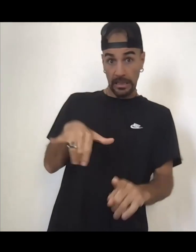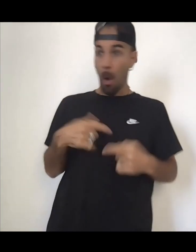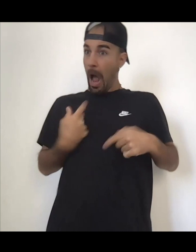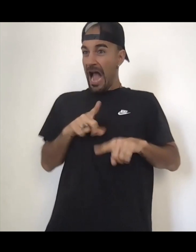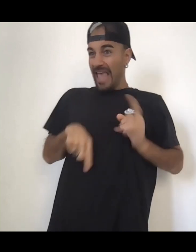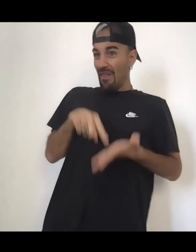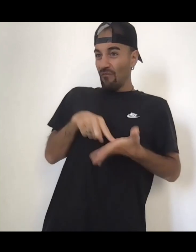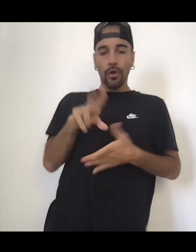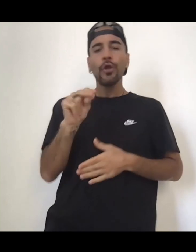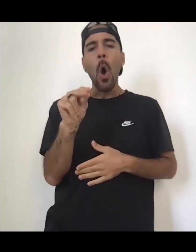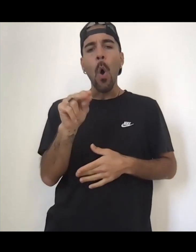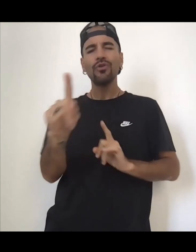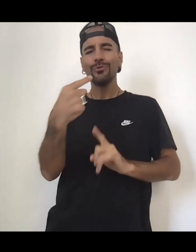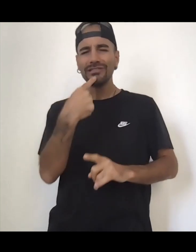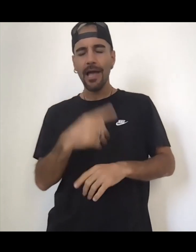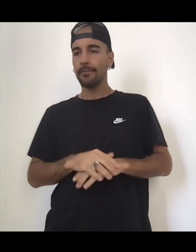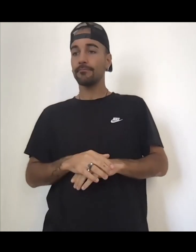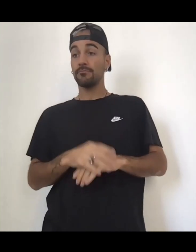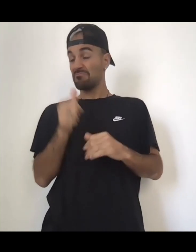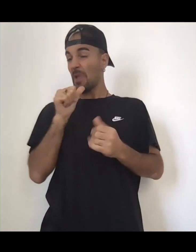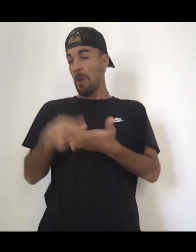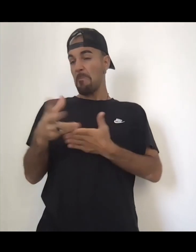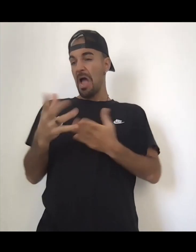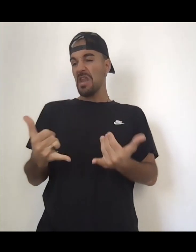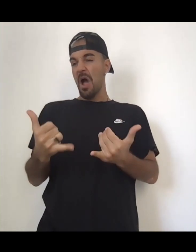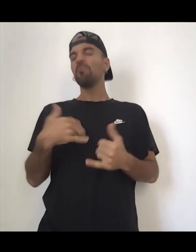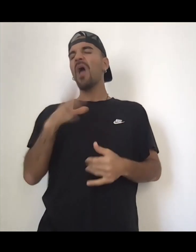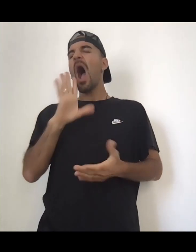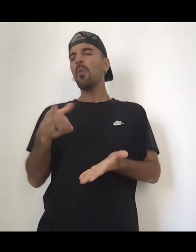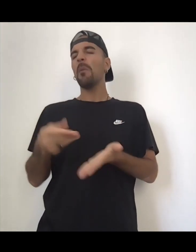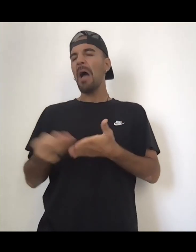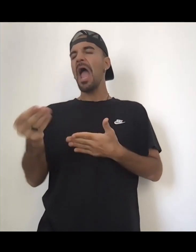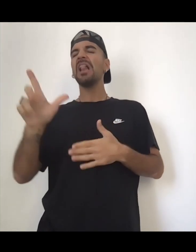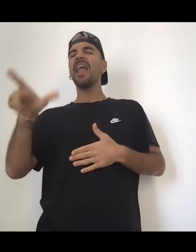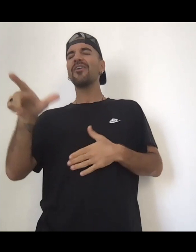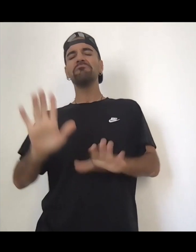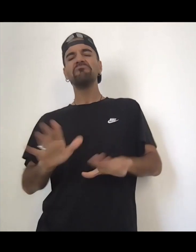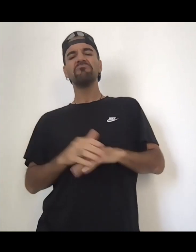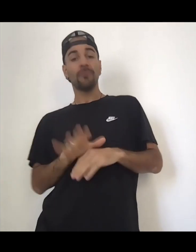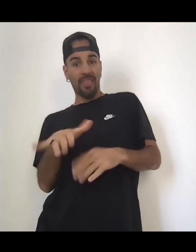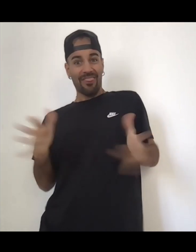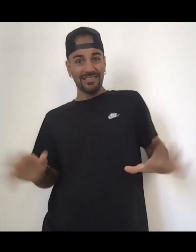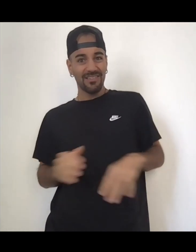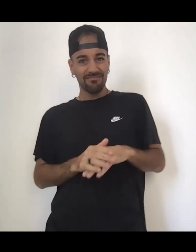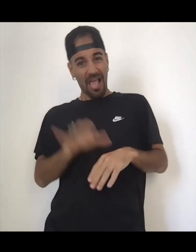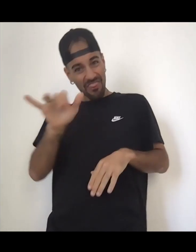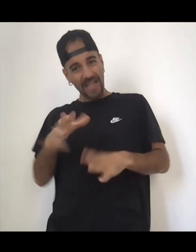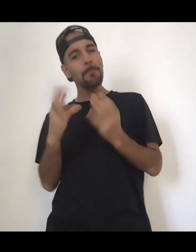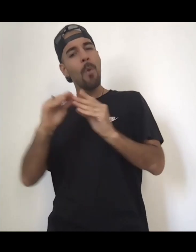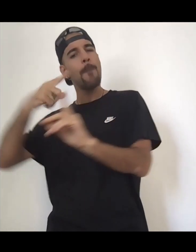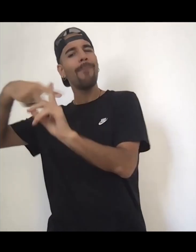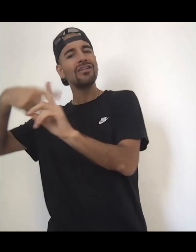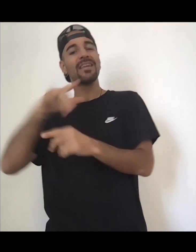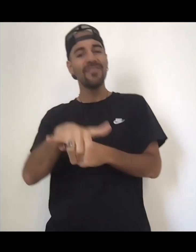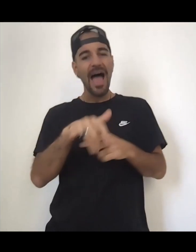buying it because I want to come back later and buy it. And that's all you have to say because it's true. You do. You want to go back later and buy it. I did